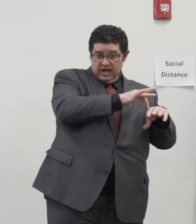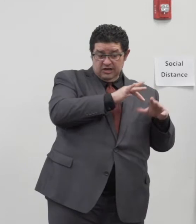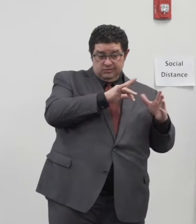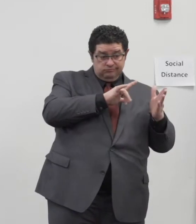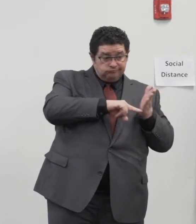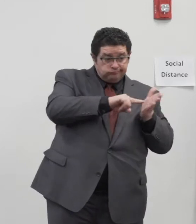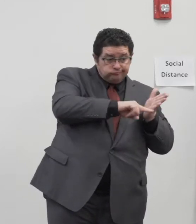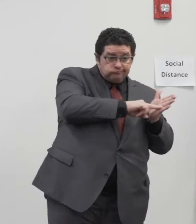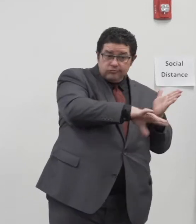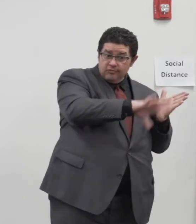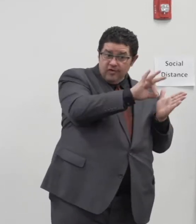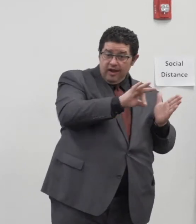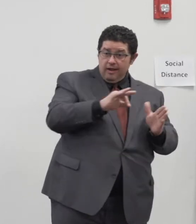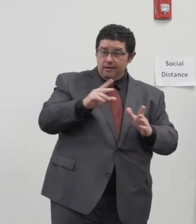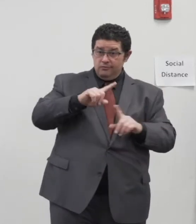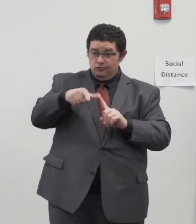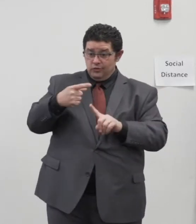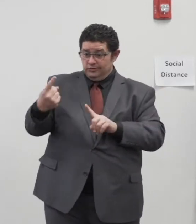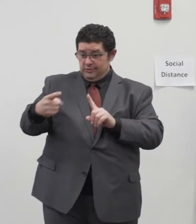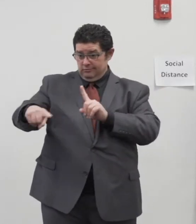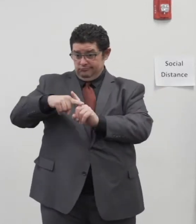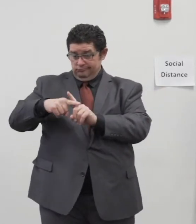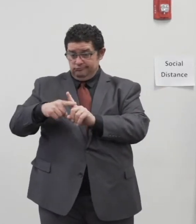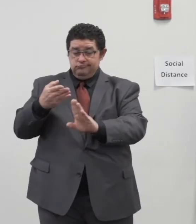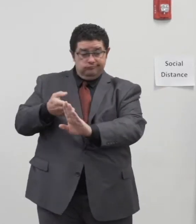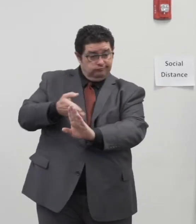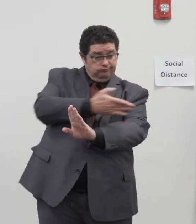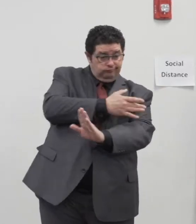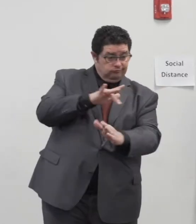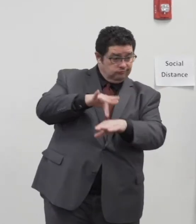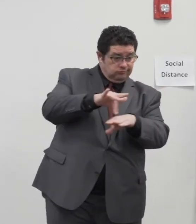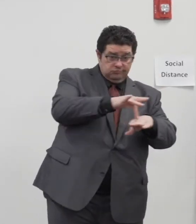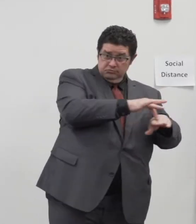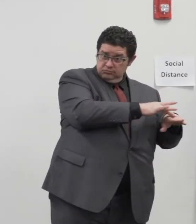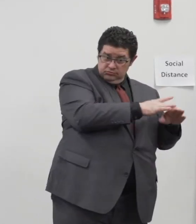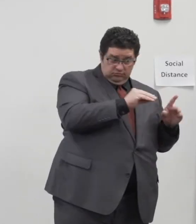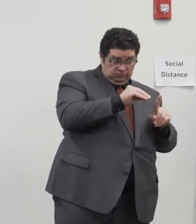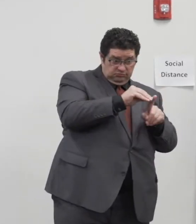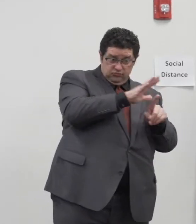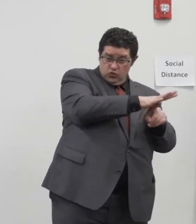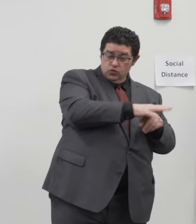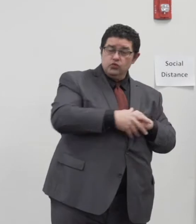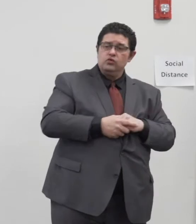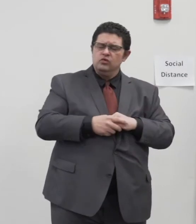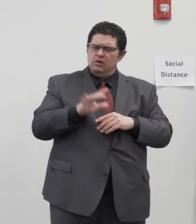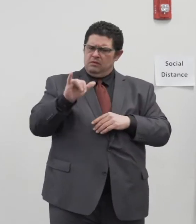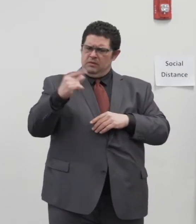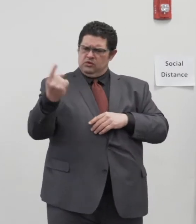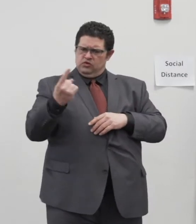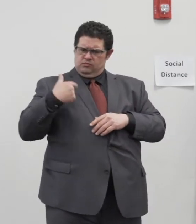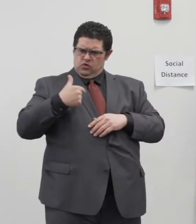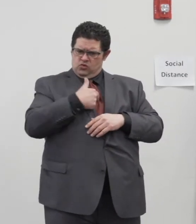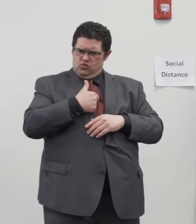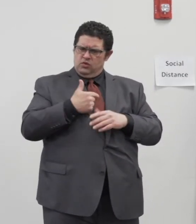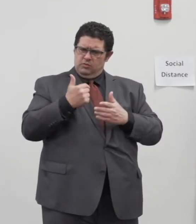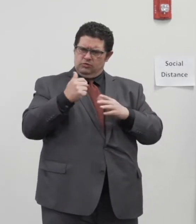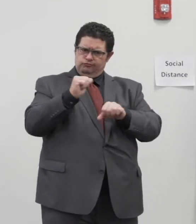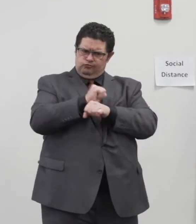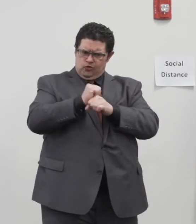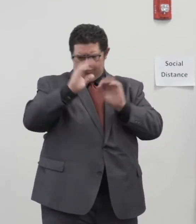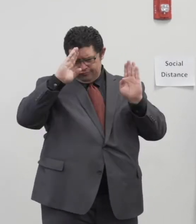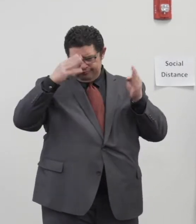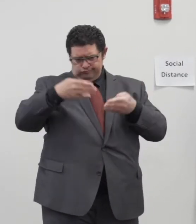stopping the spread of the virus in our community. Contact tracing is something we've been working on for some time. We currently had